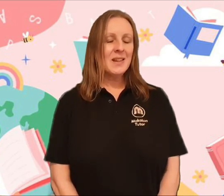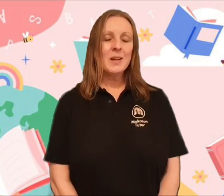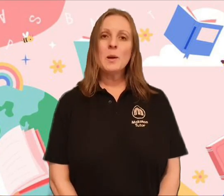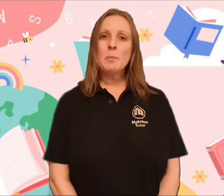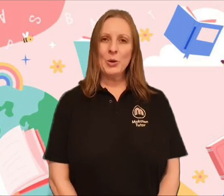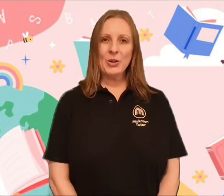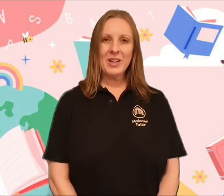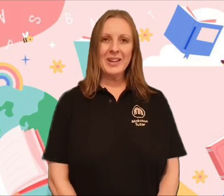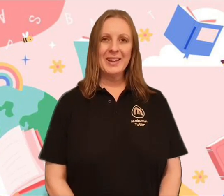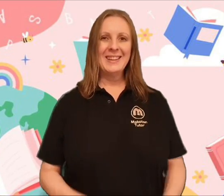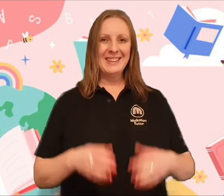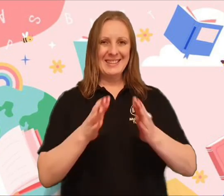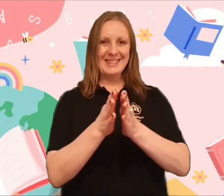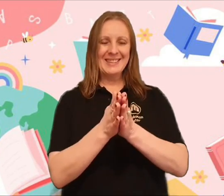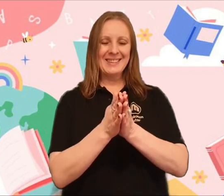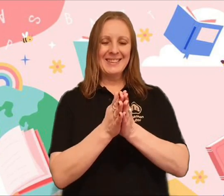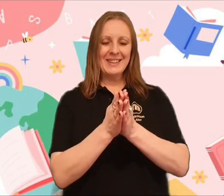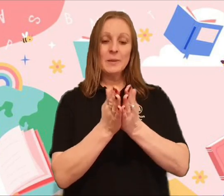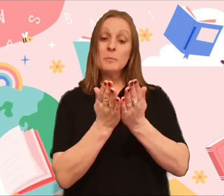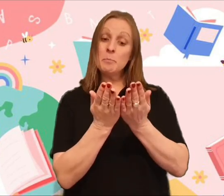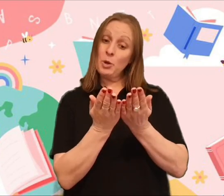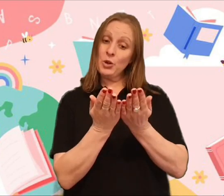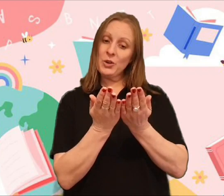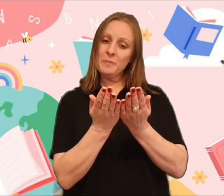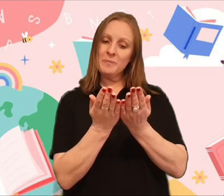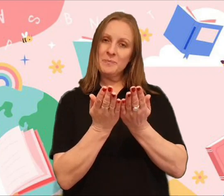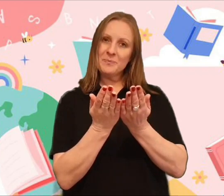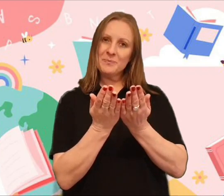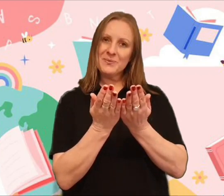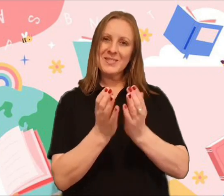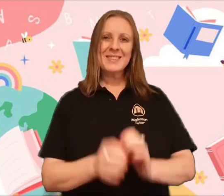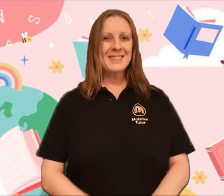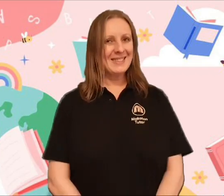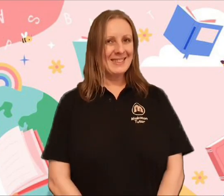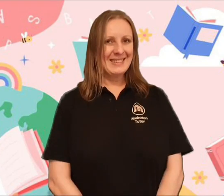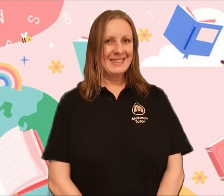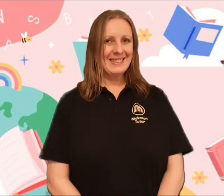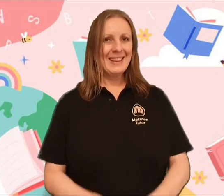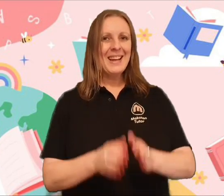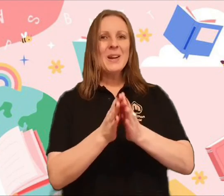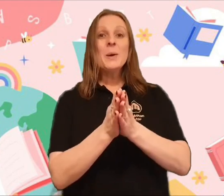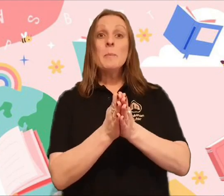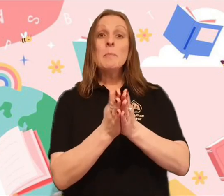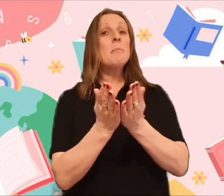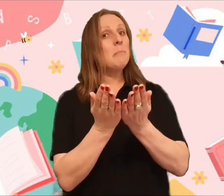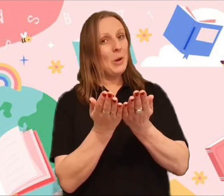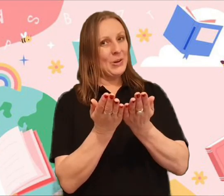book, book, book.